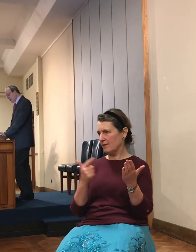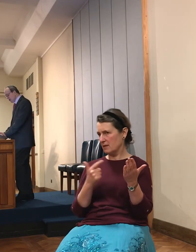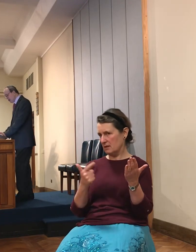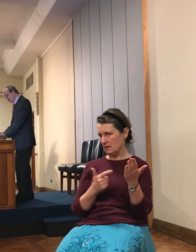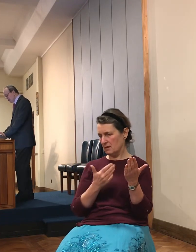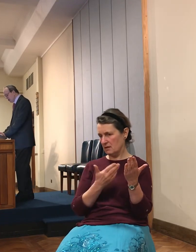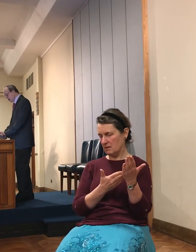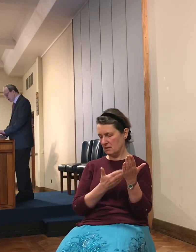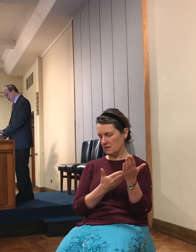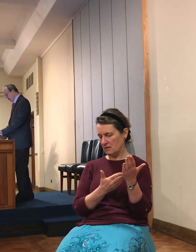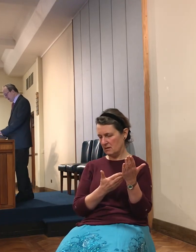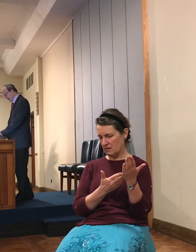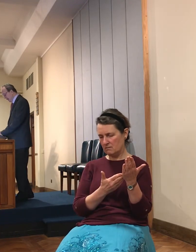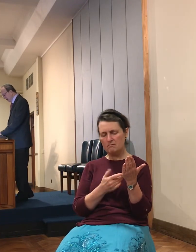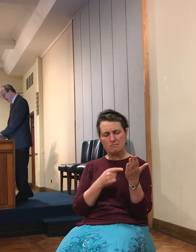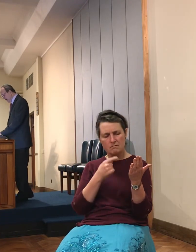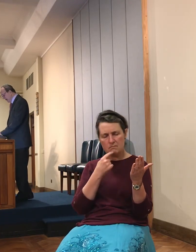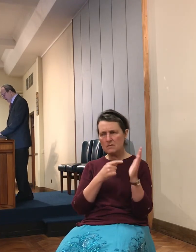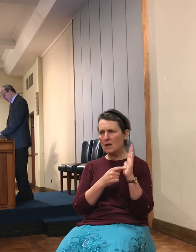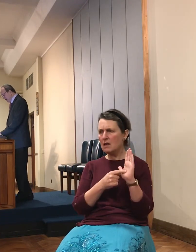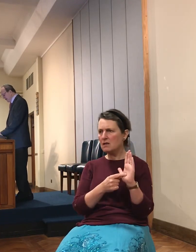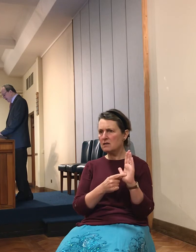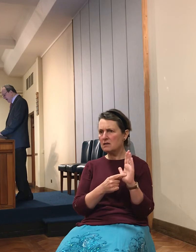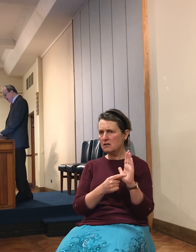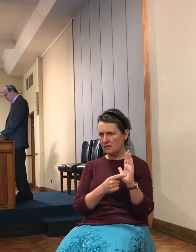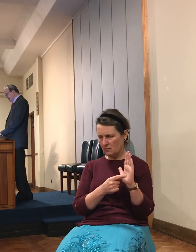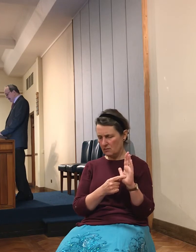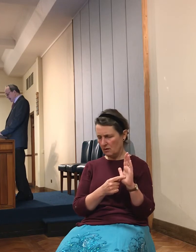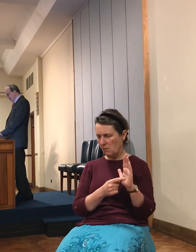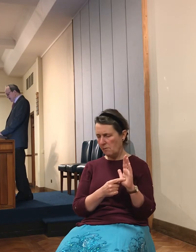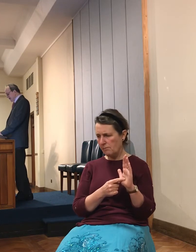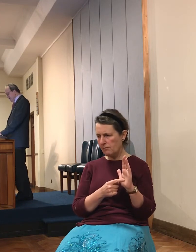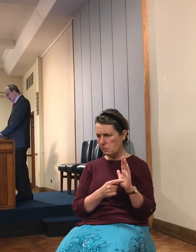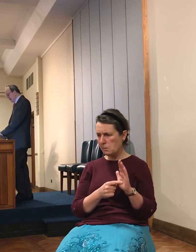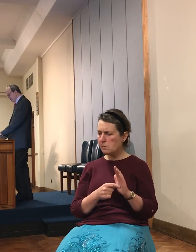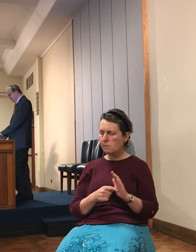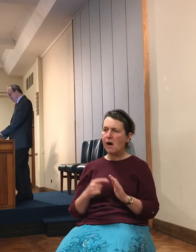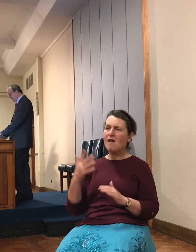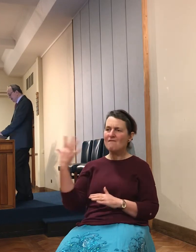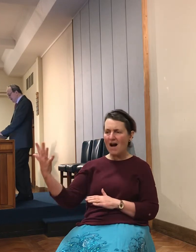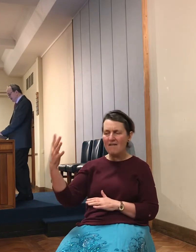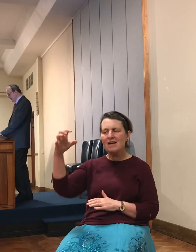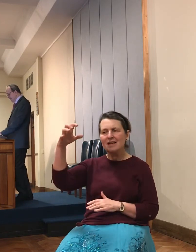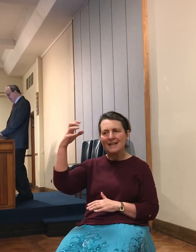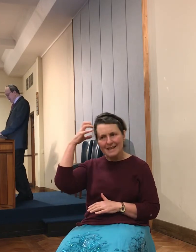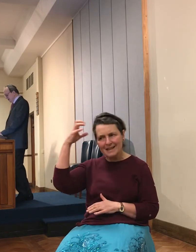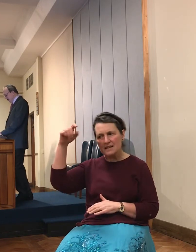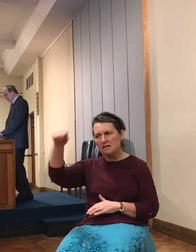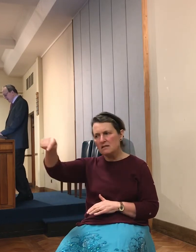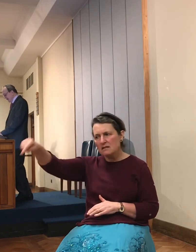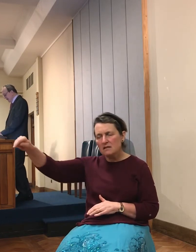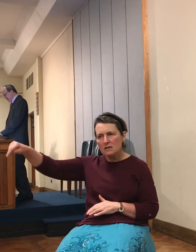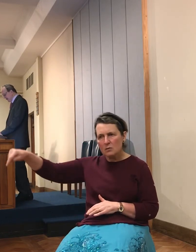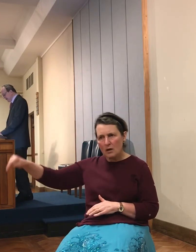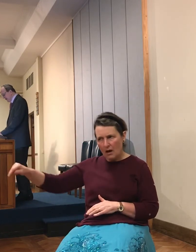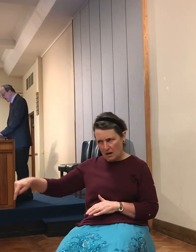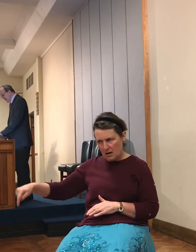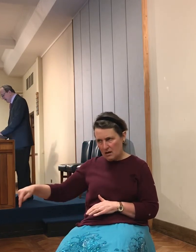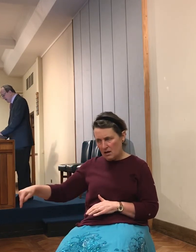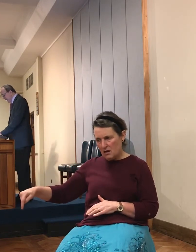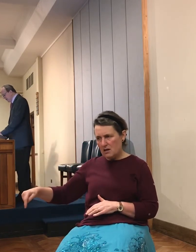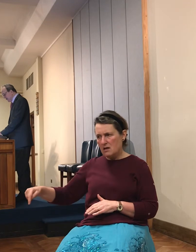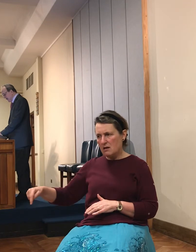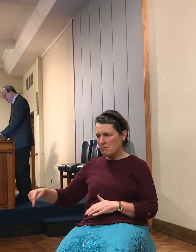And it was told Joshua saying, the five kings, the five defeated Amorite kings,